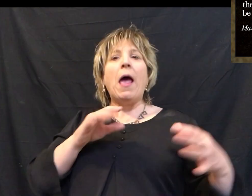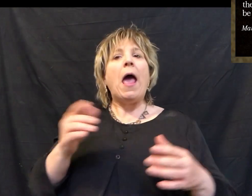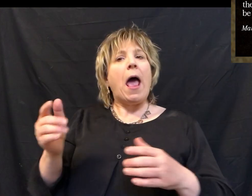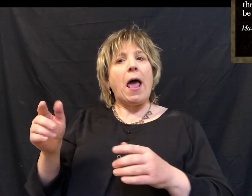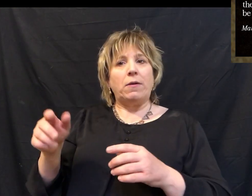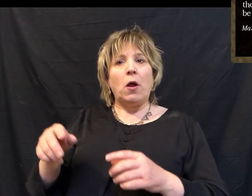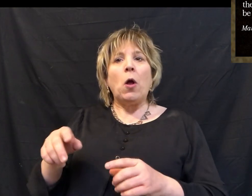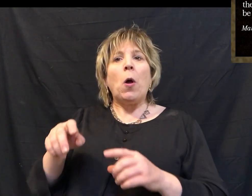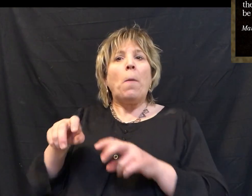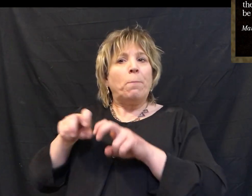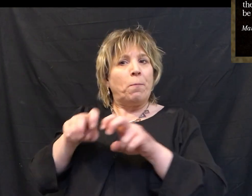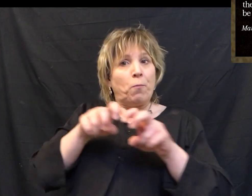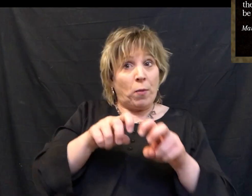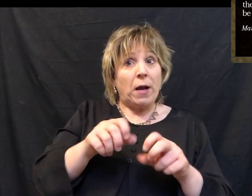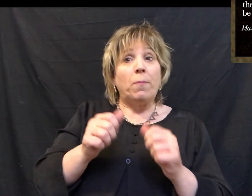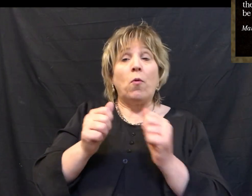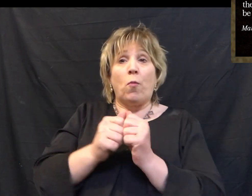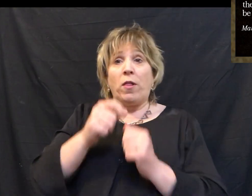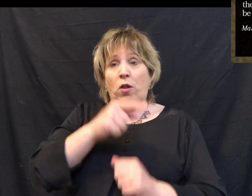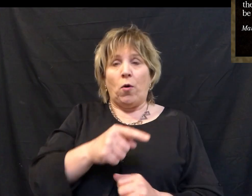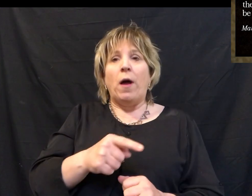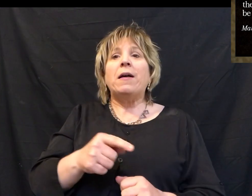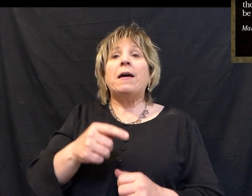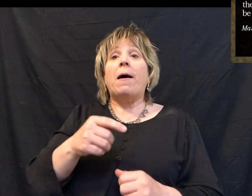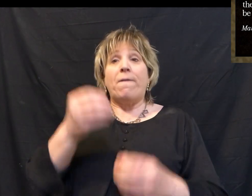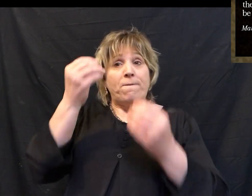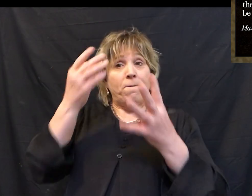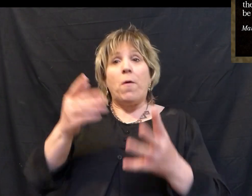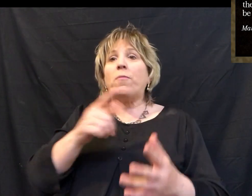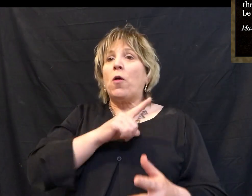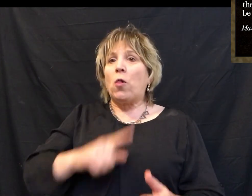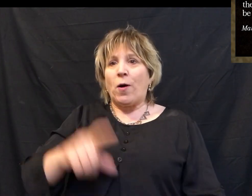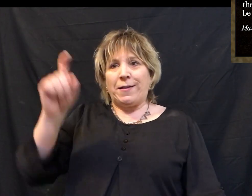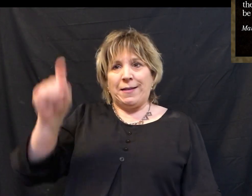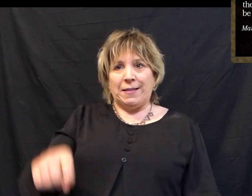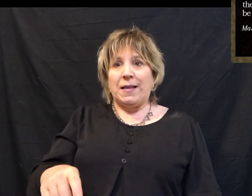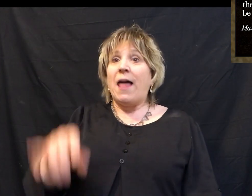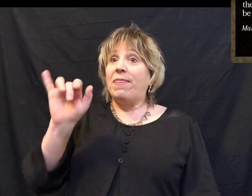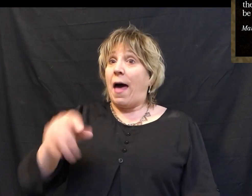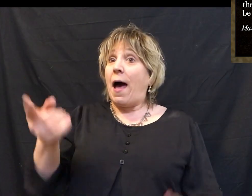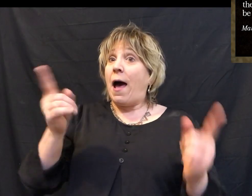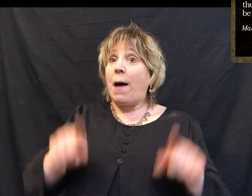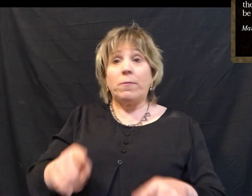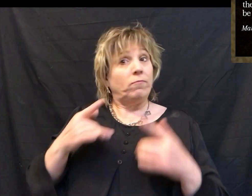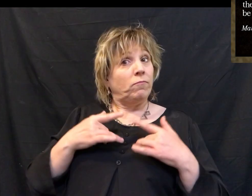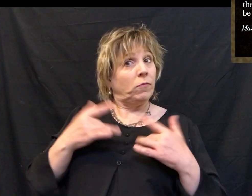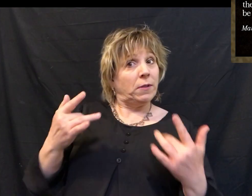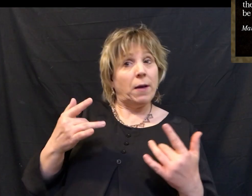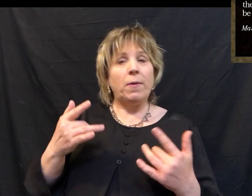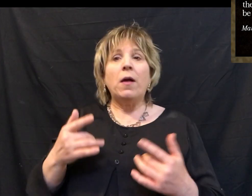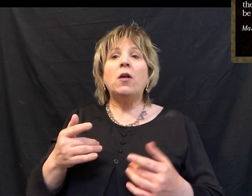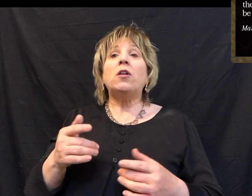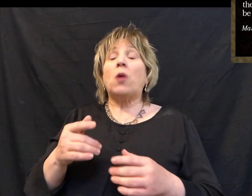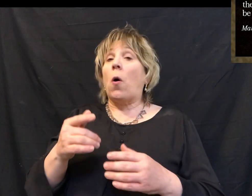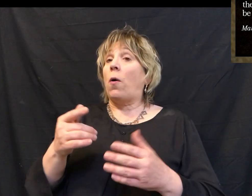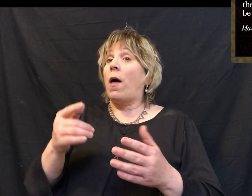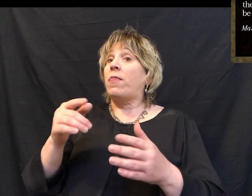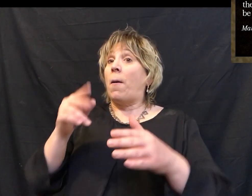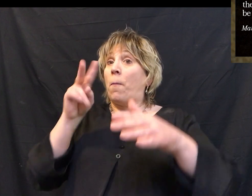to you, say that the Lord needs them, and he will send them at once. This took place so that what was spoken